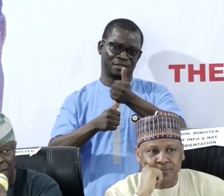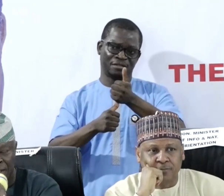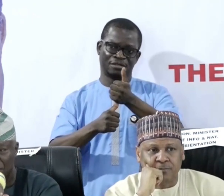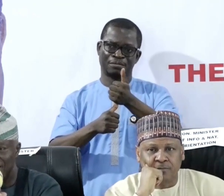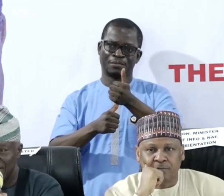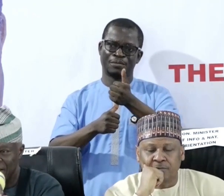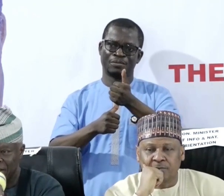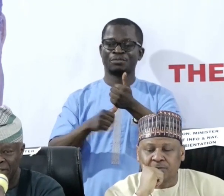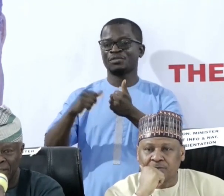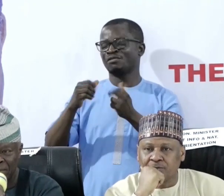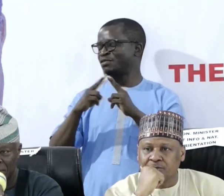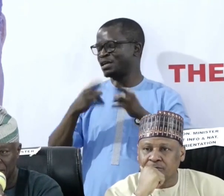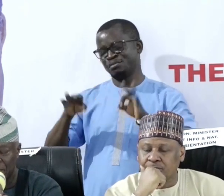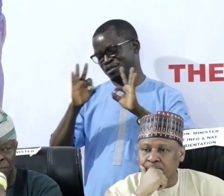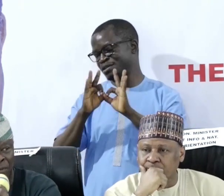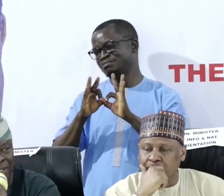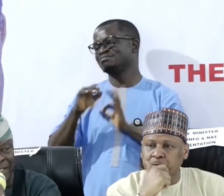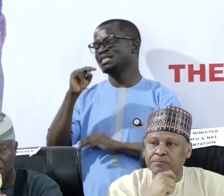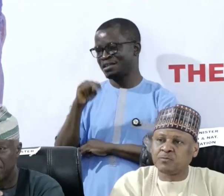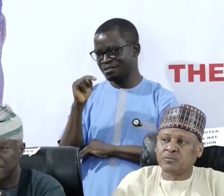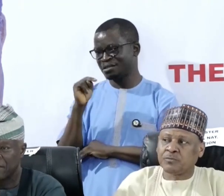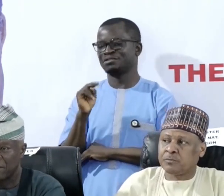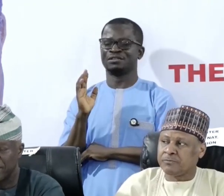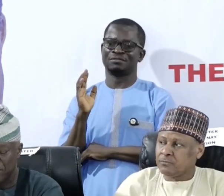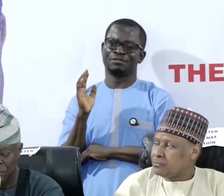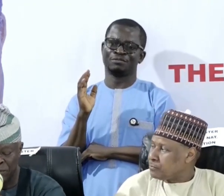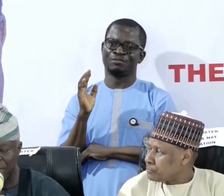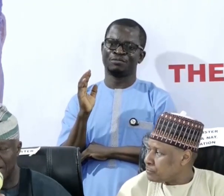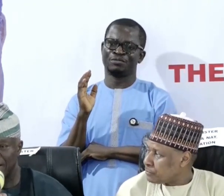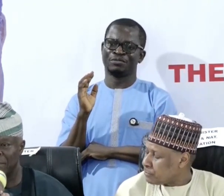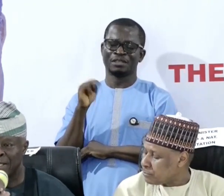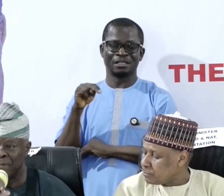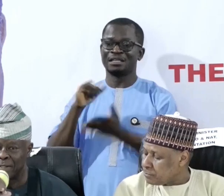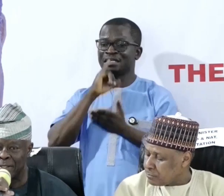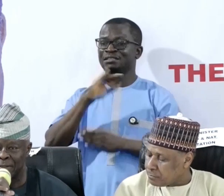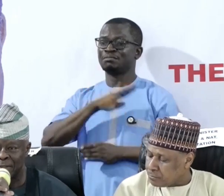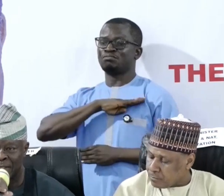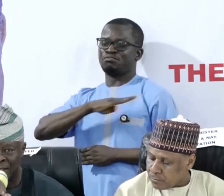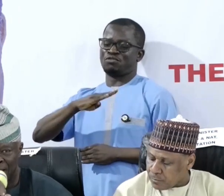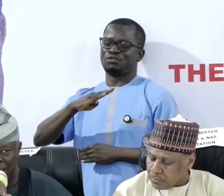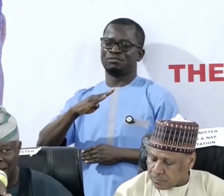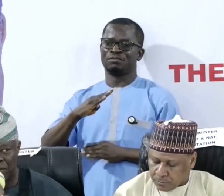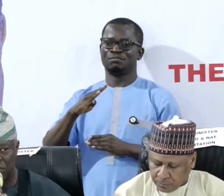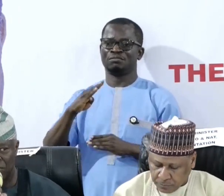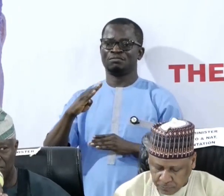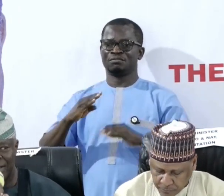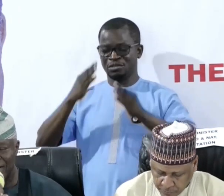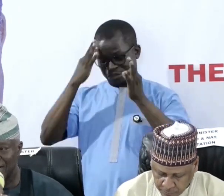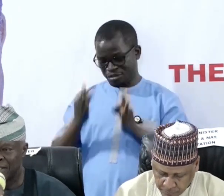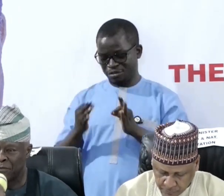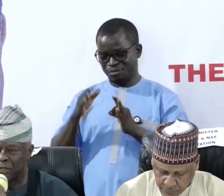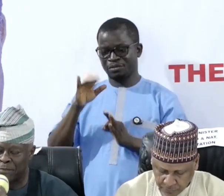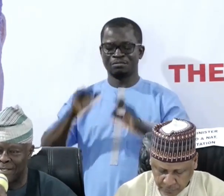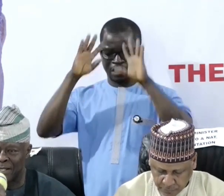It was a necessary, it was a bold and a courageous move by Mr. President that not only